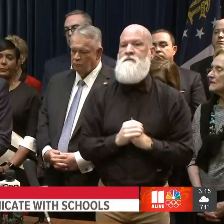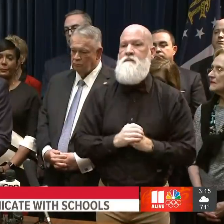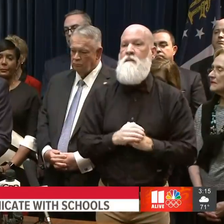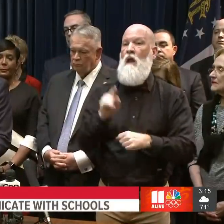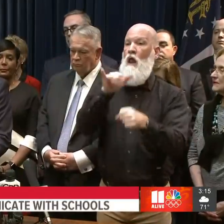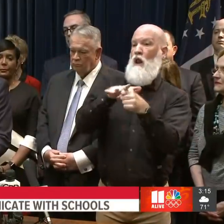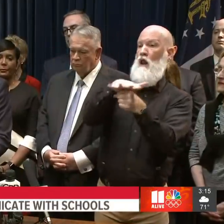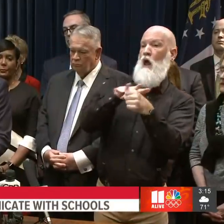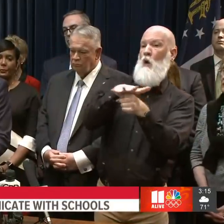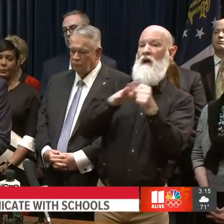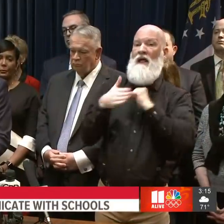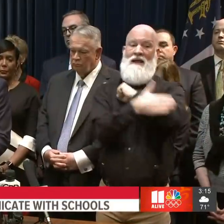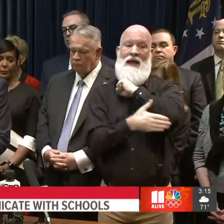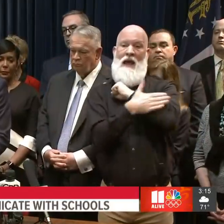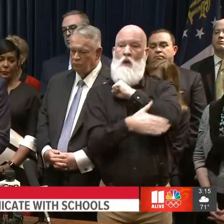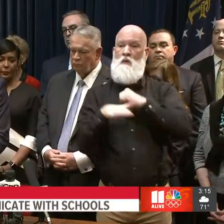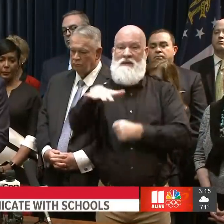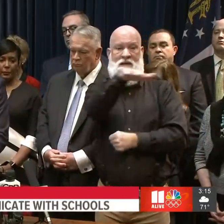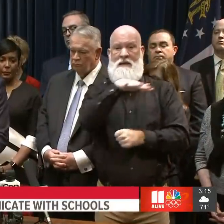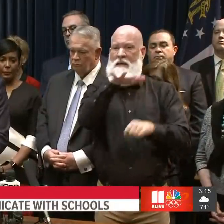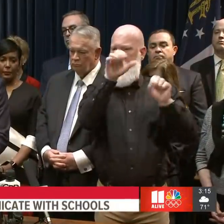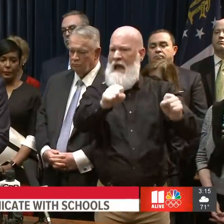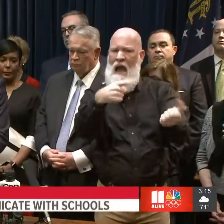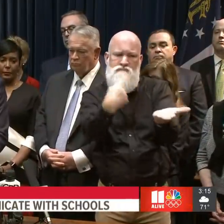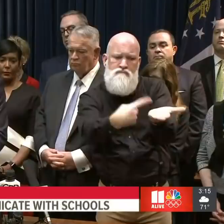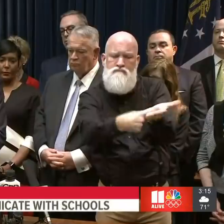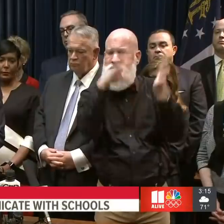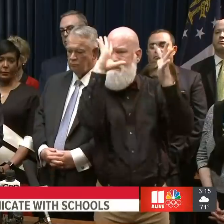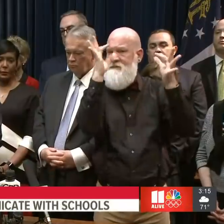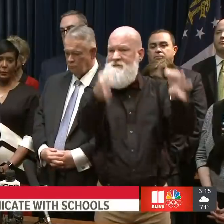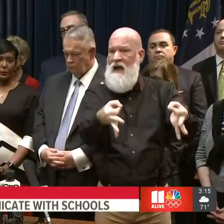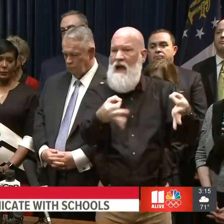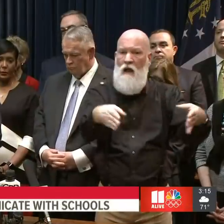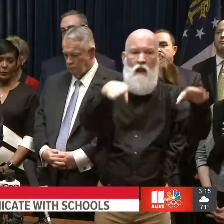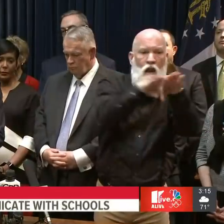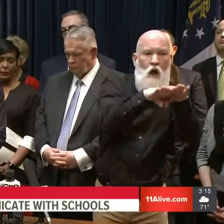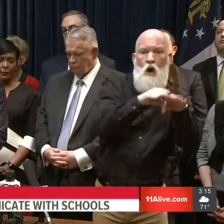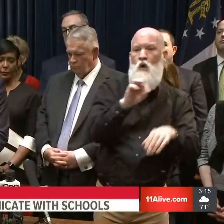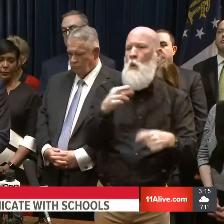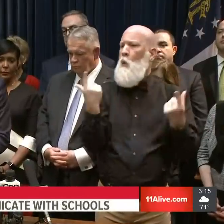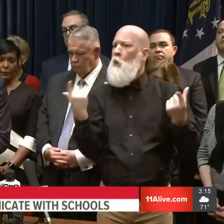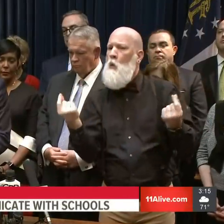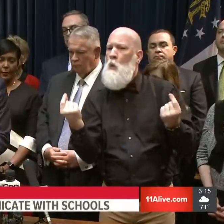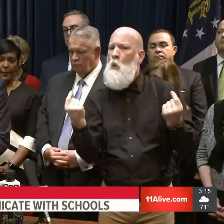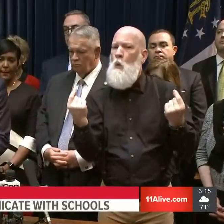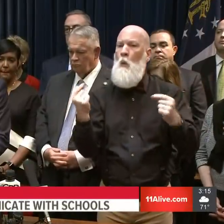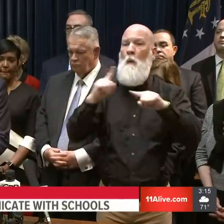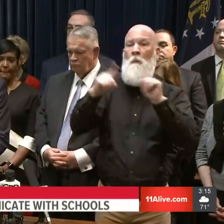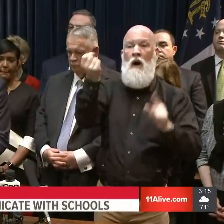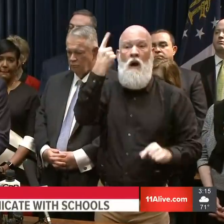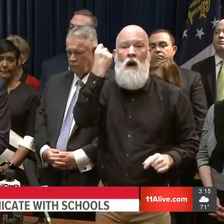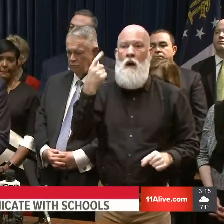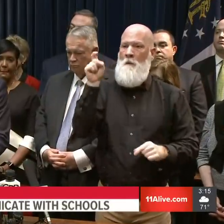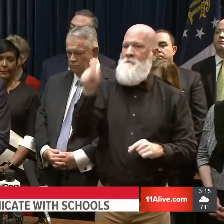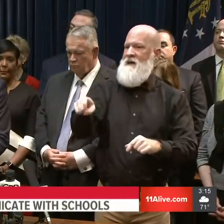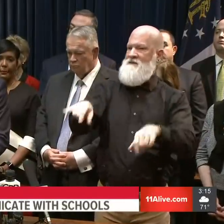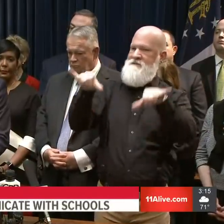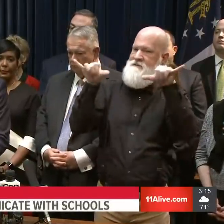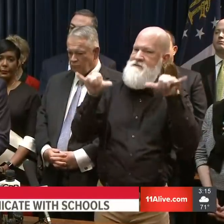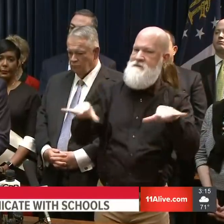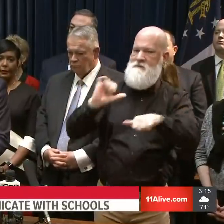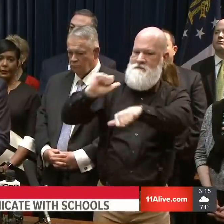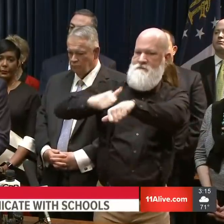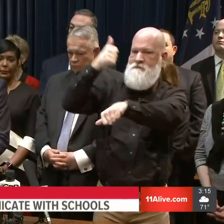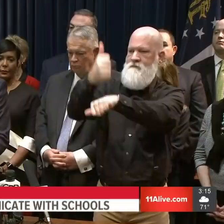might be appropriate appropriate that do not affect essential services. I want to emphasize that this is not a